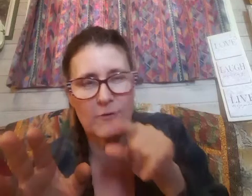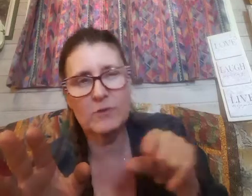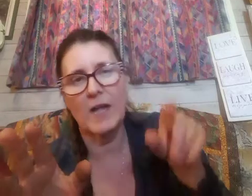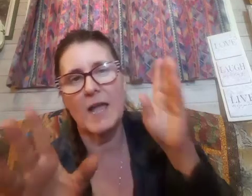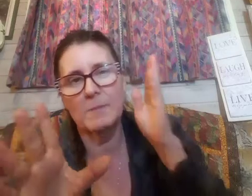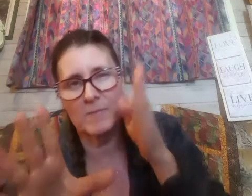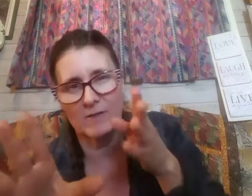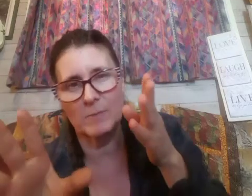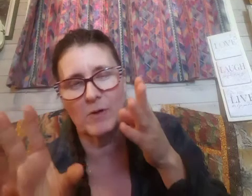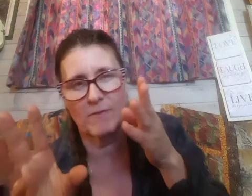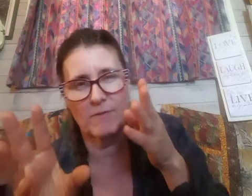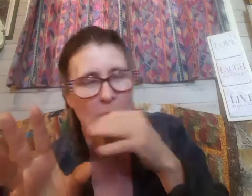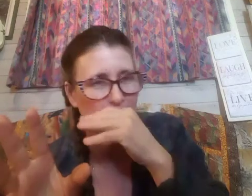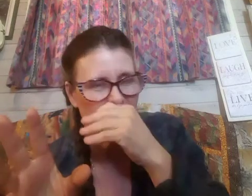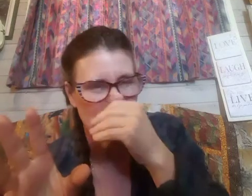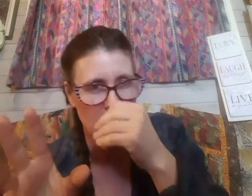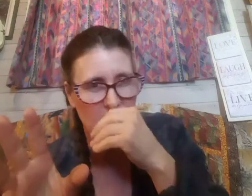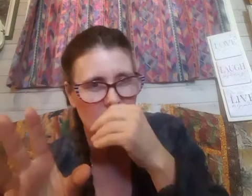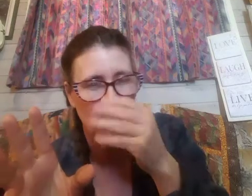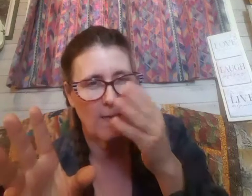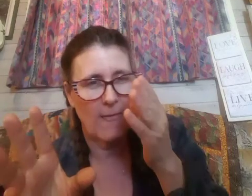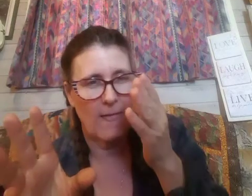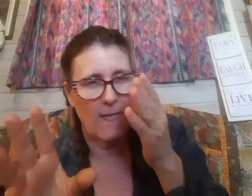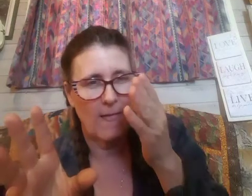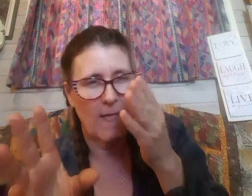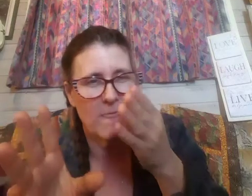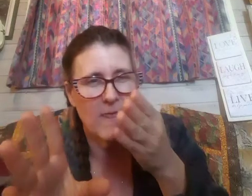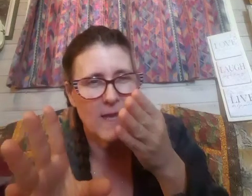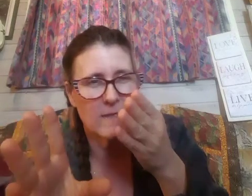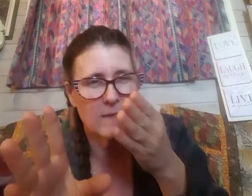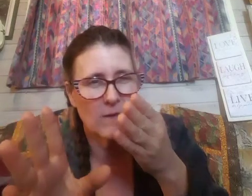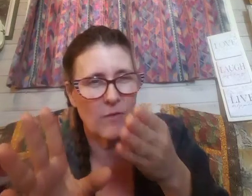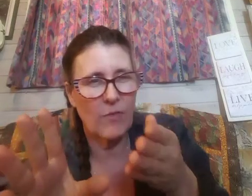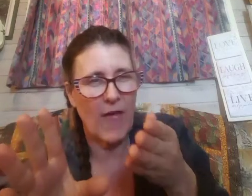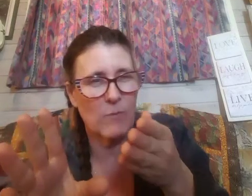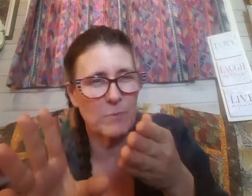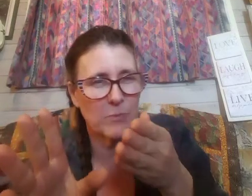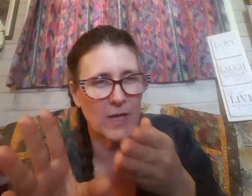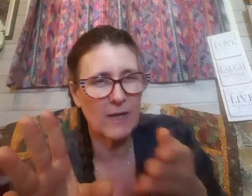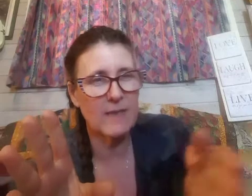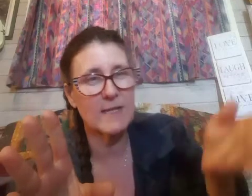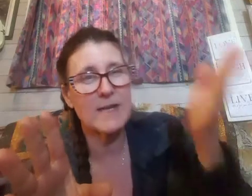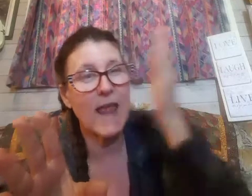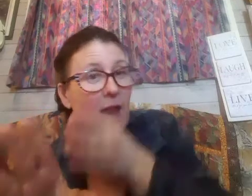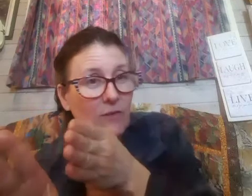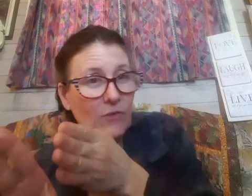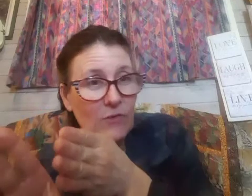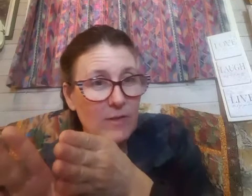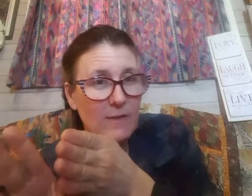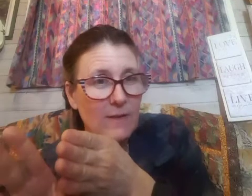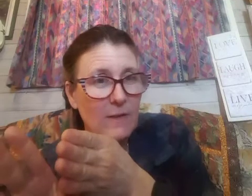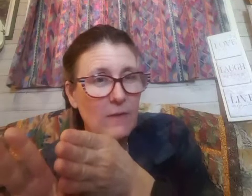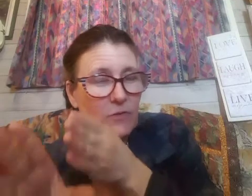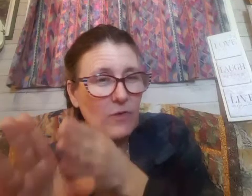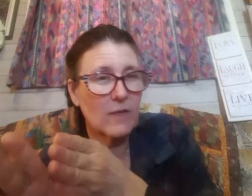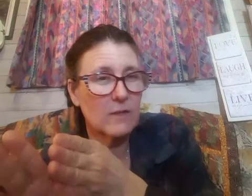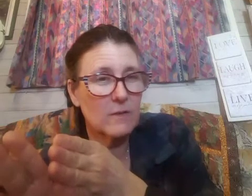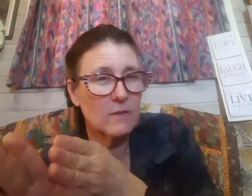full time is about every 400 years and then that would bring the next cyclical